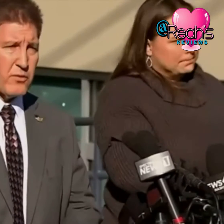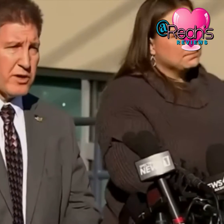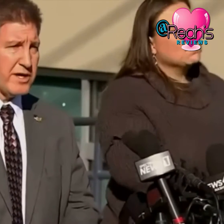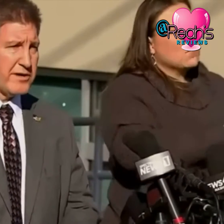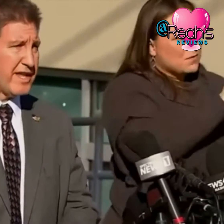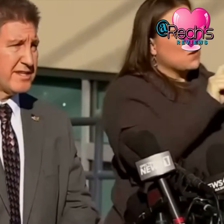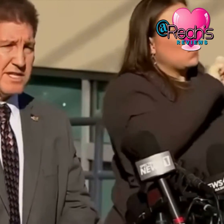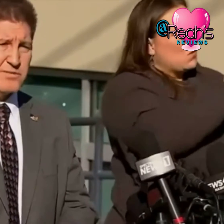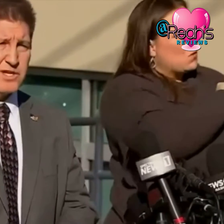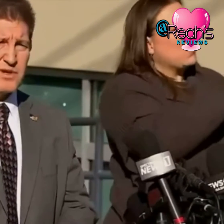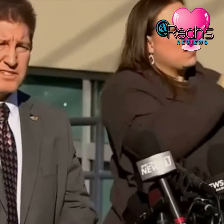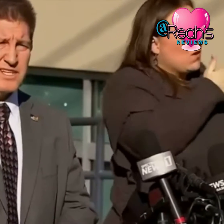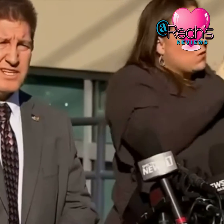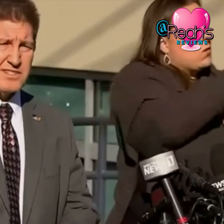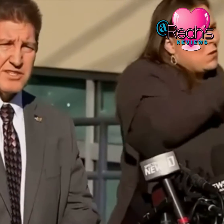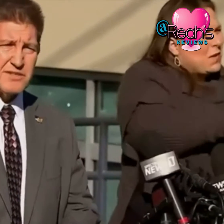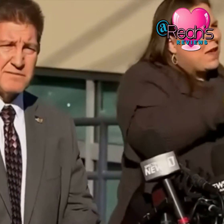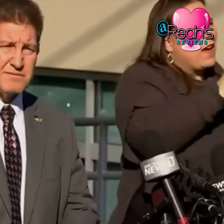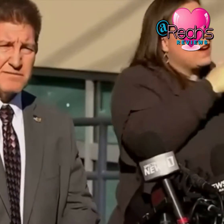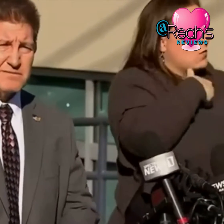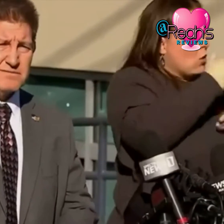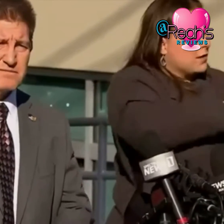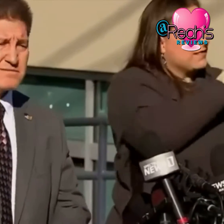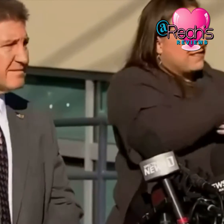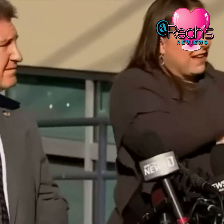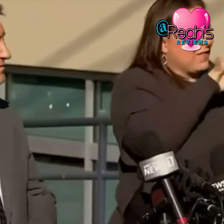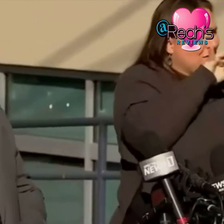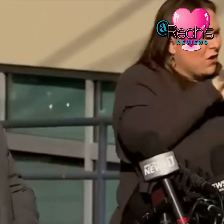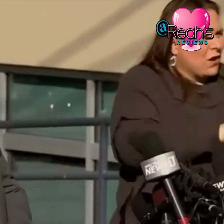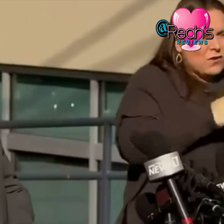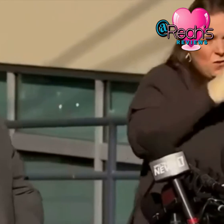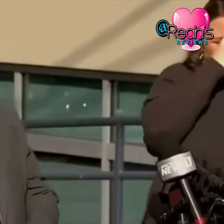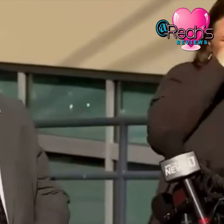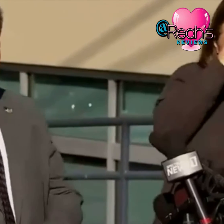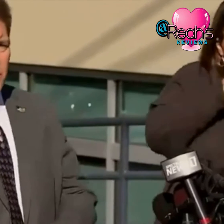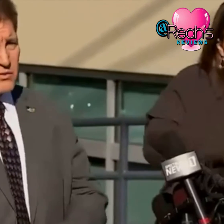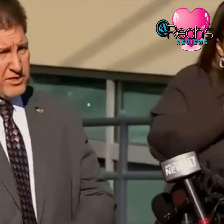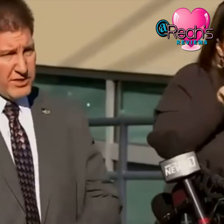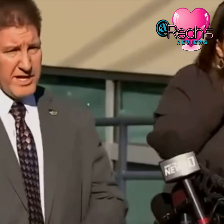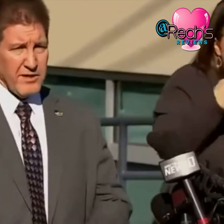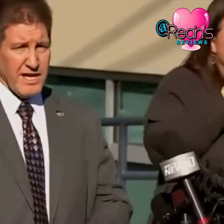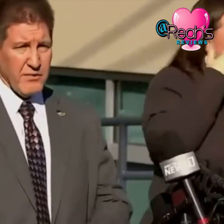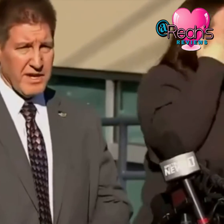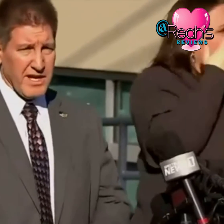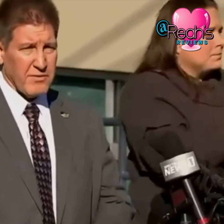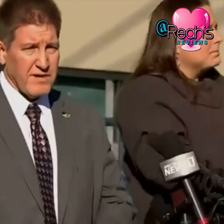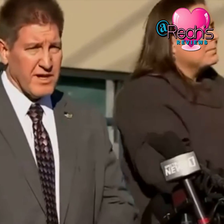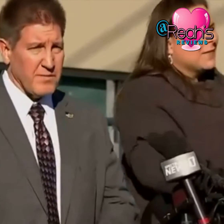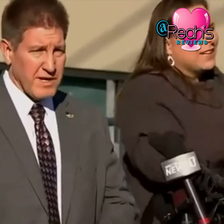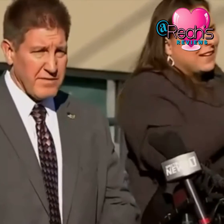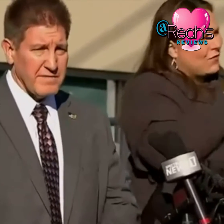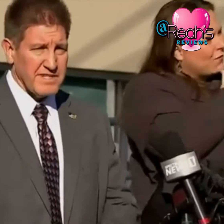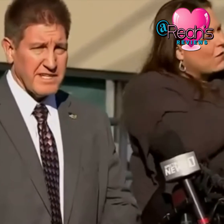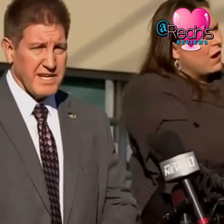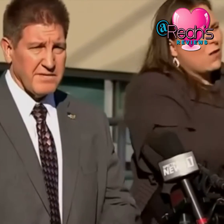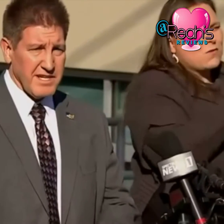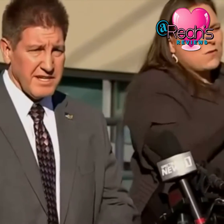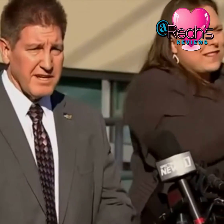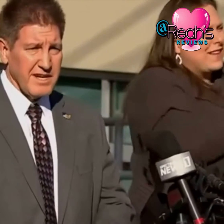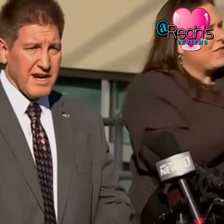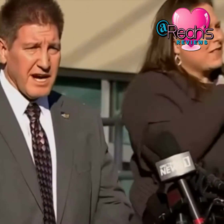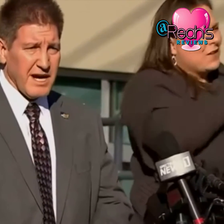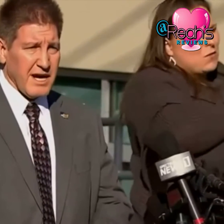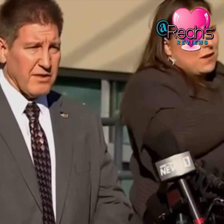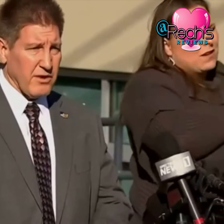but we're working under that assumption and processing as such we do not know that again we're following up every investigative